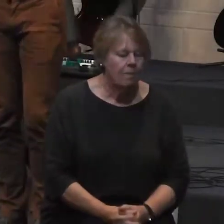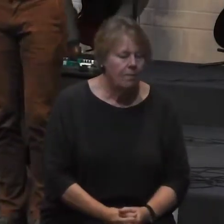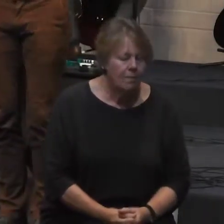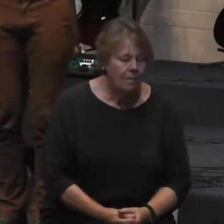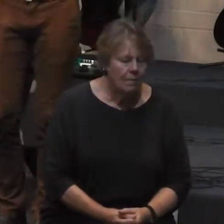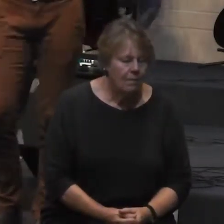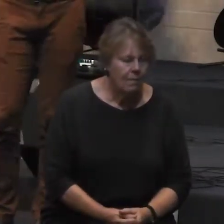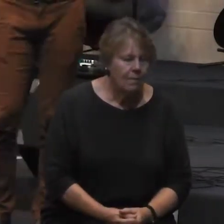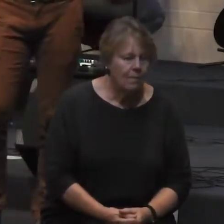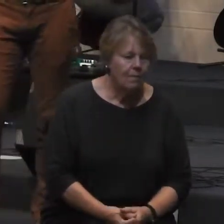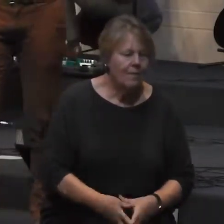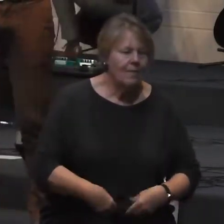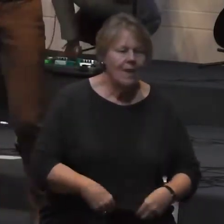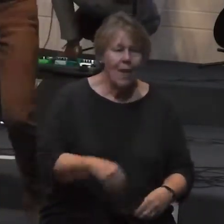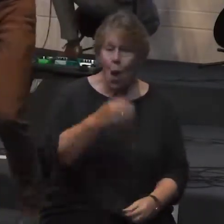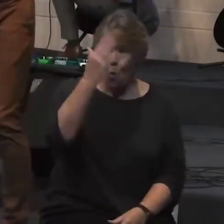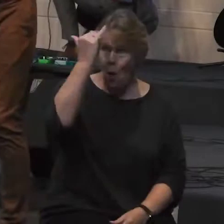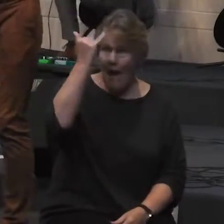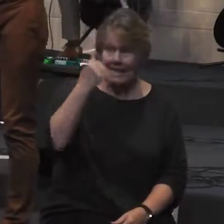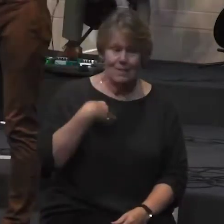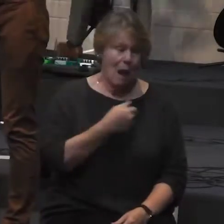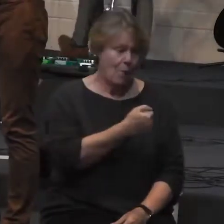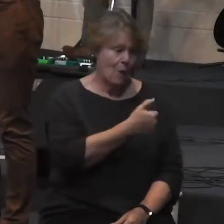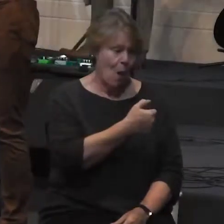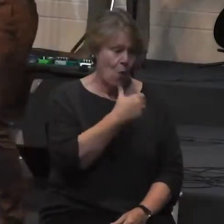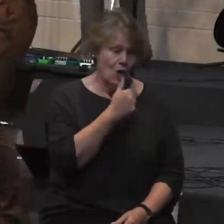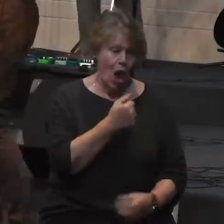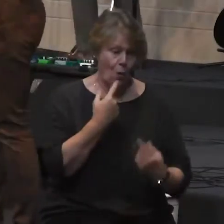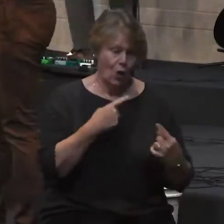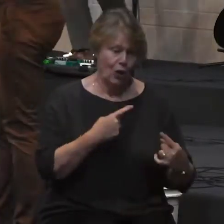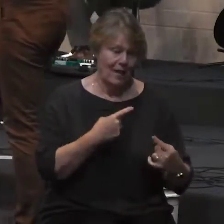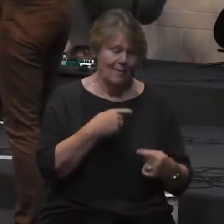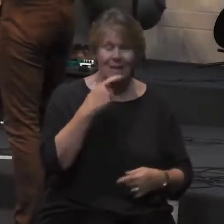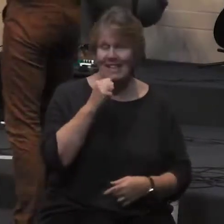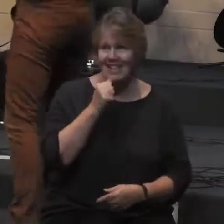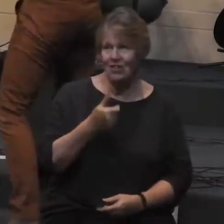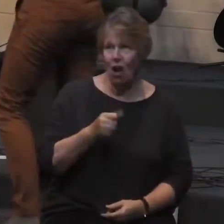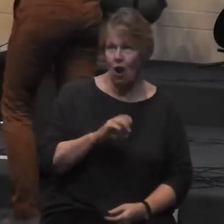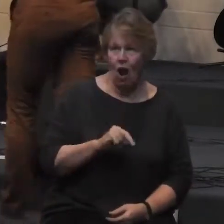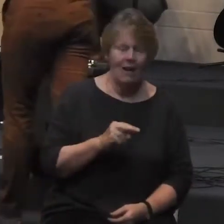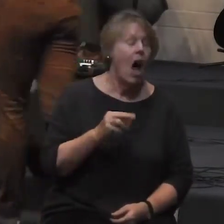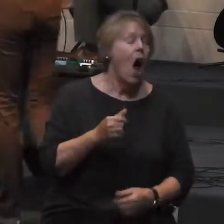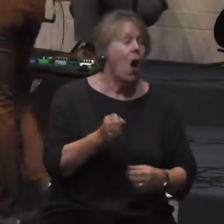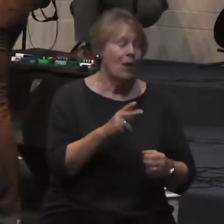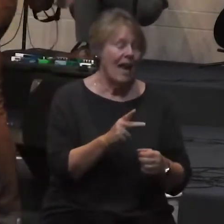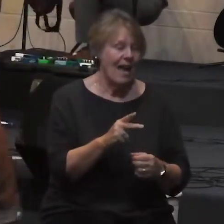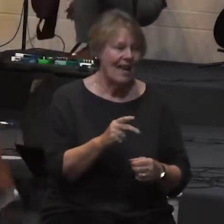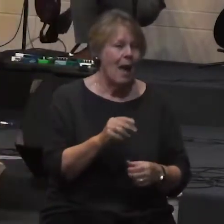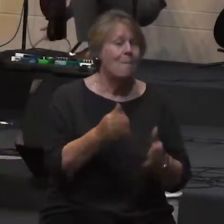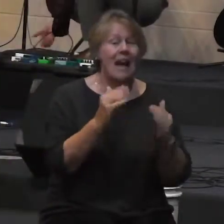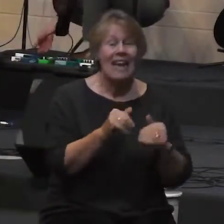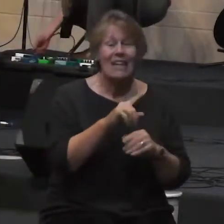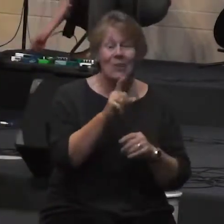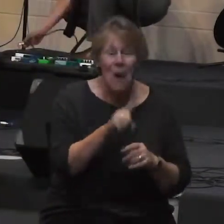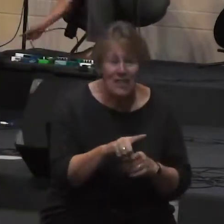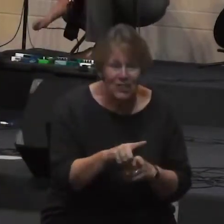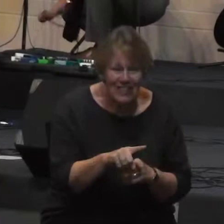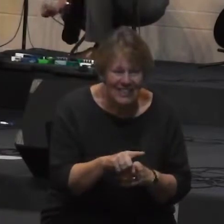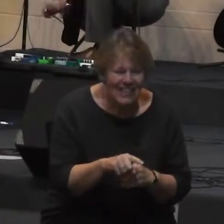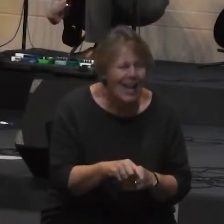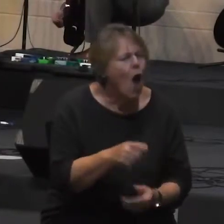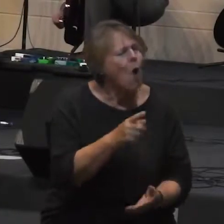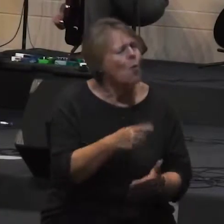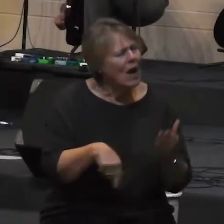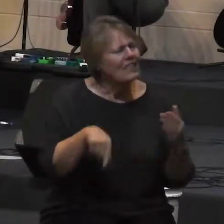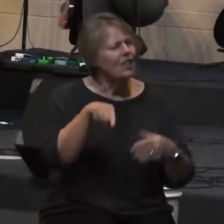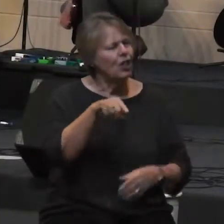Why is my remote not working? That's the question. Because it's not on. That's the answer. Okay, here's a better question. What do you need?